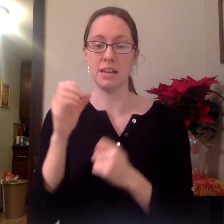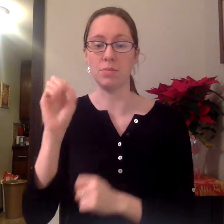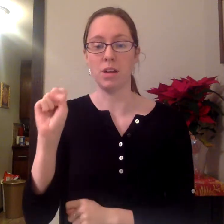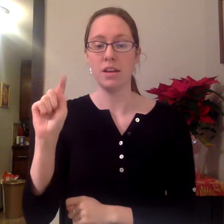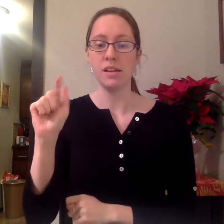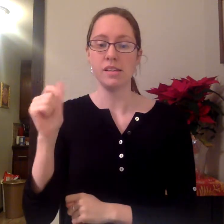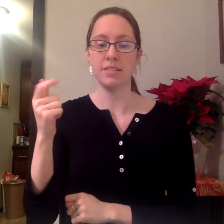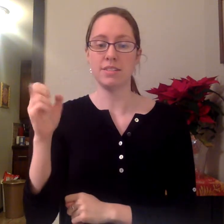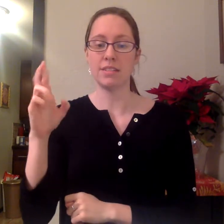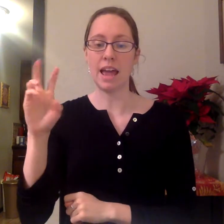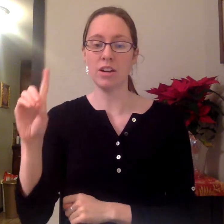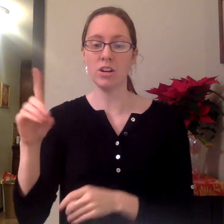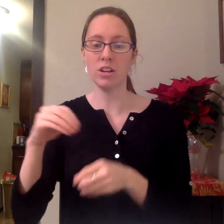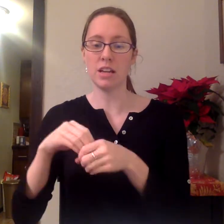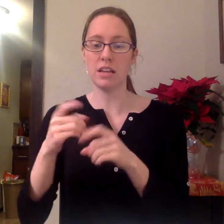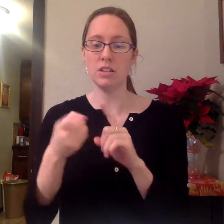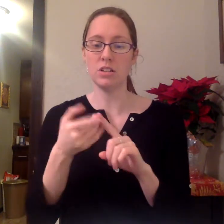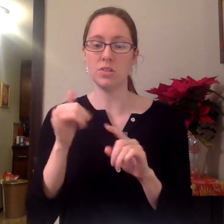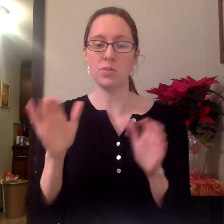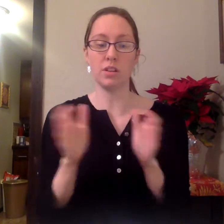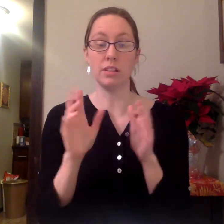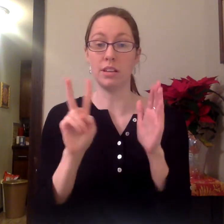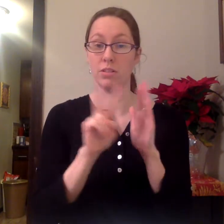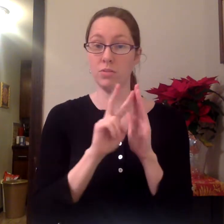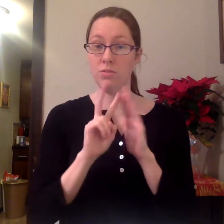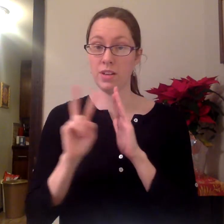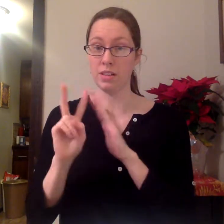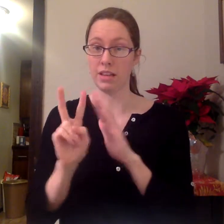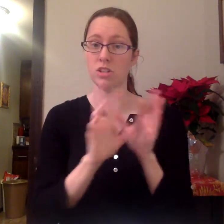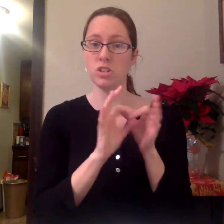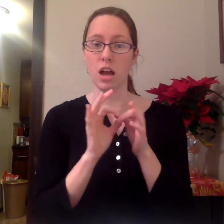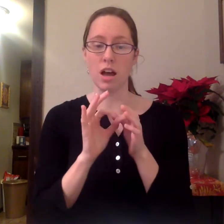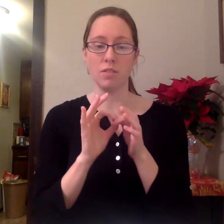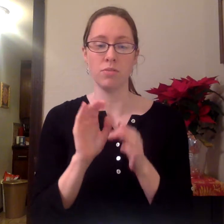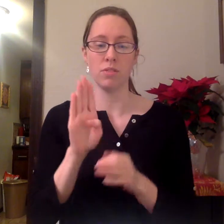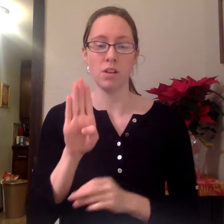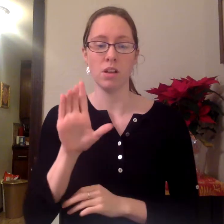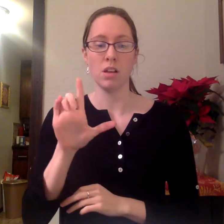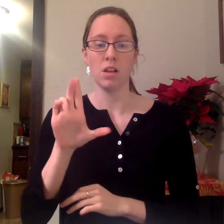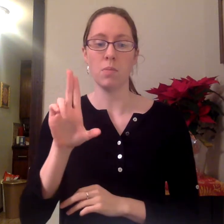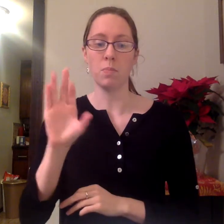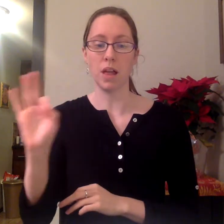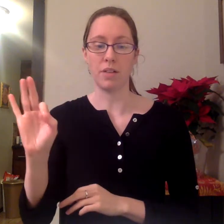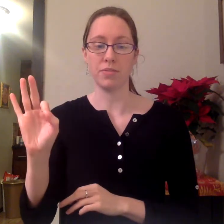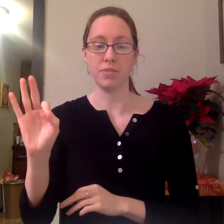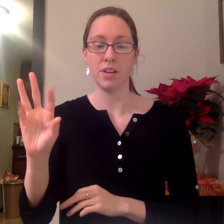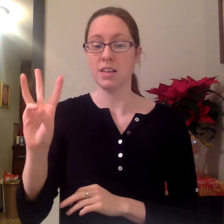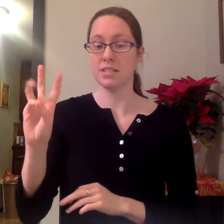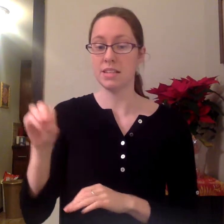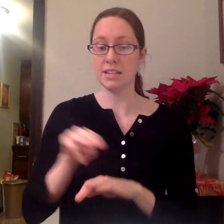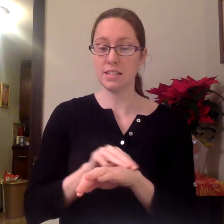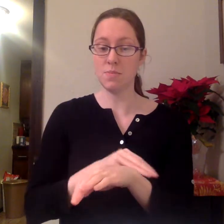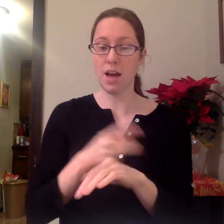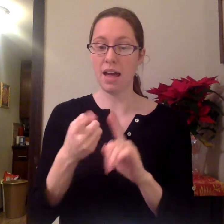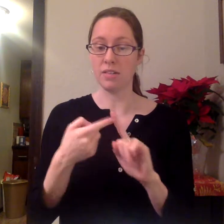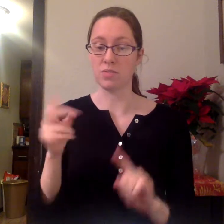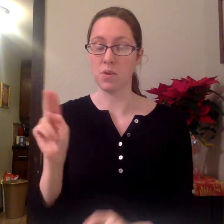staggered into the little village of Bluff, 60 miles from